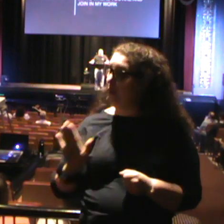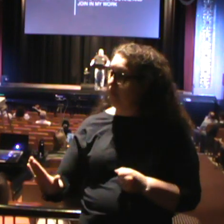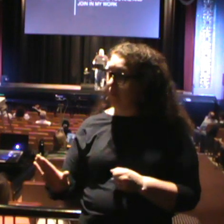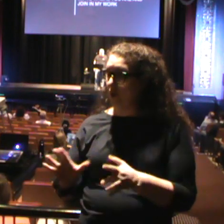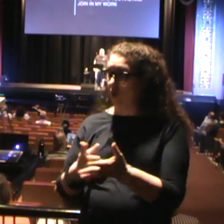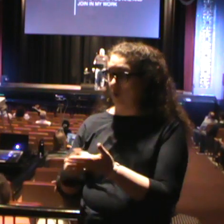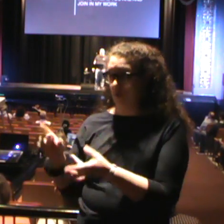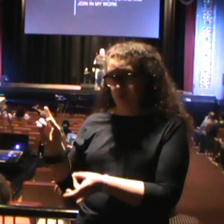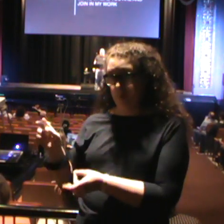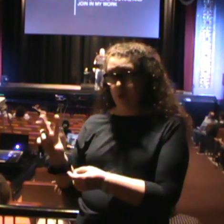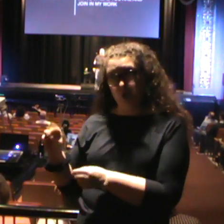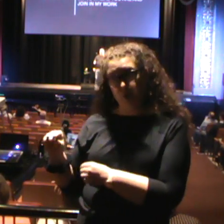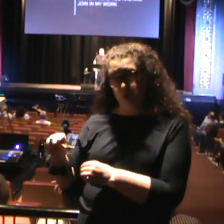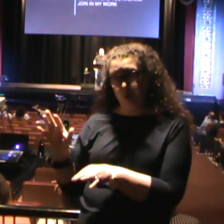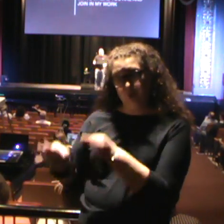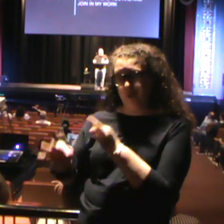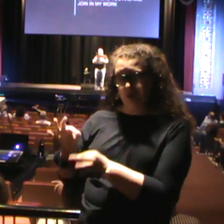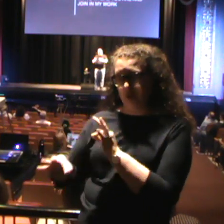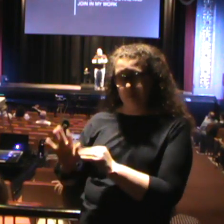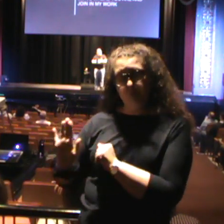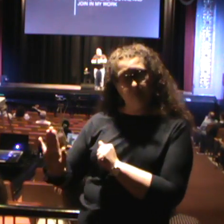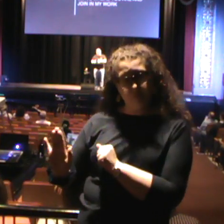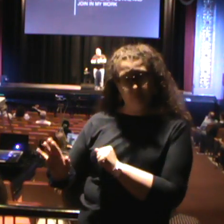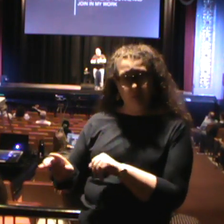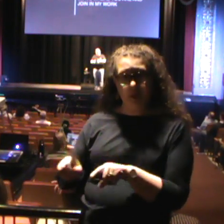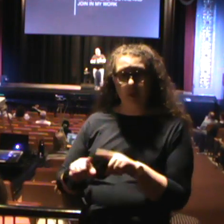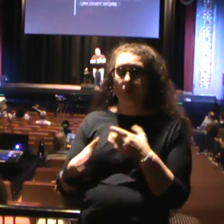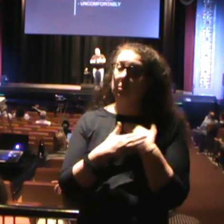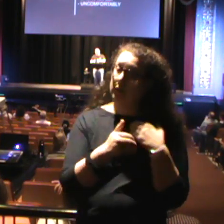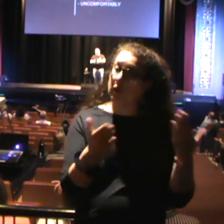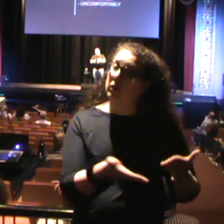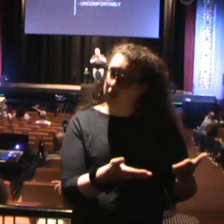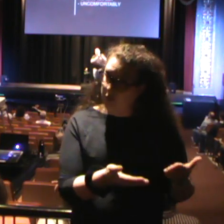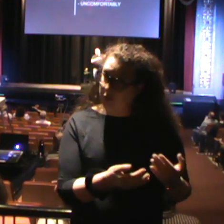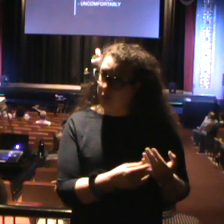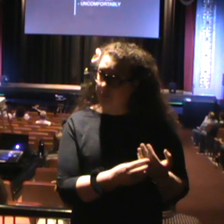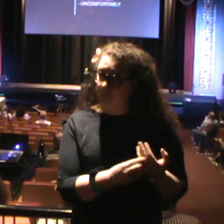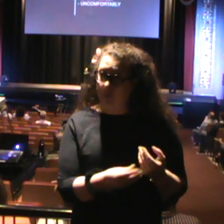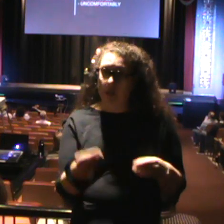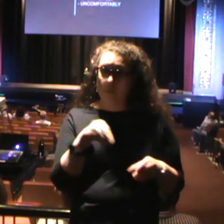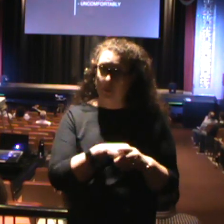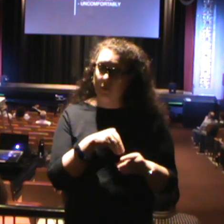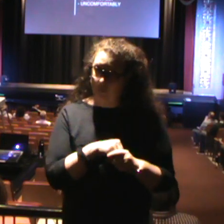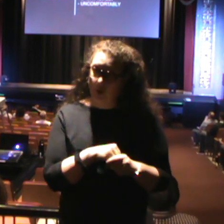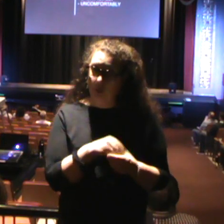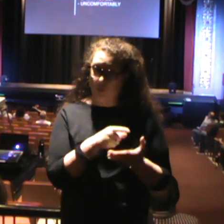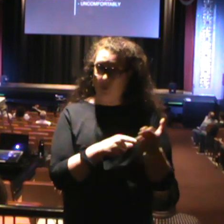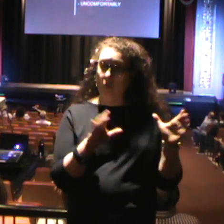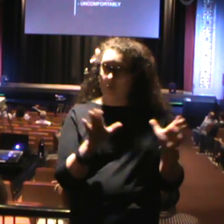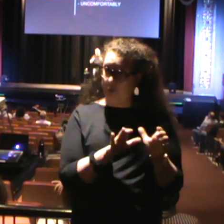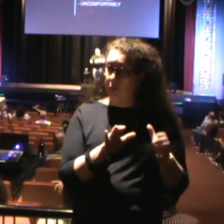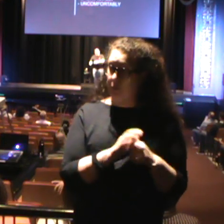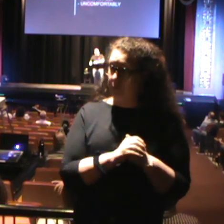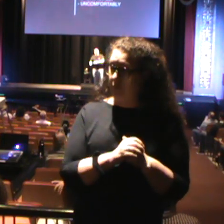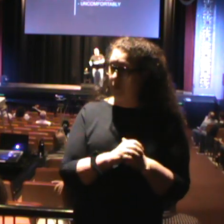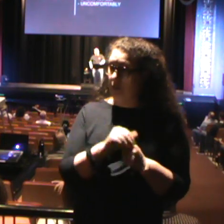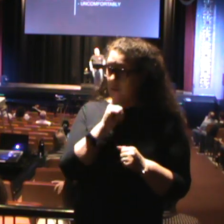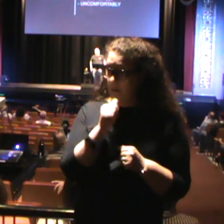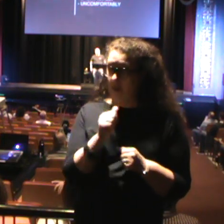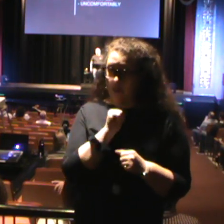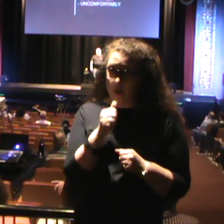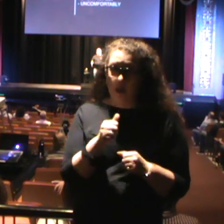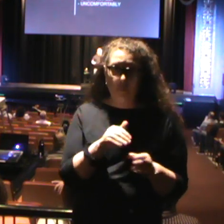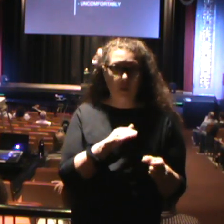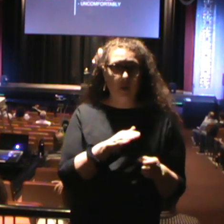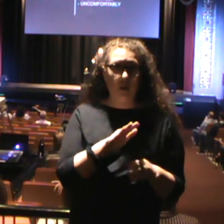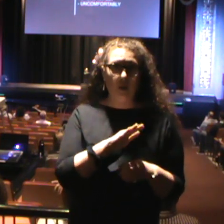No judgment zone. But to be called here and be a part of what we're doing and not go all in